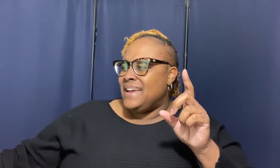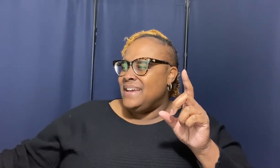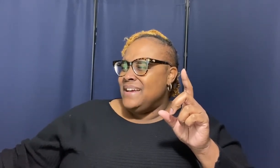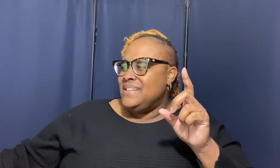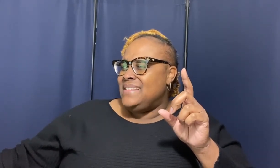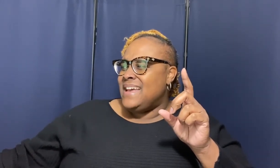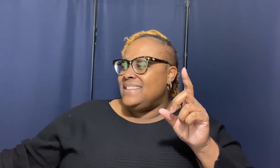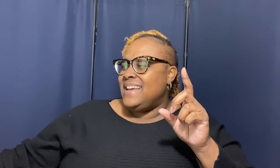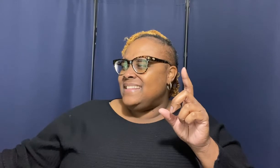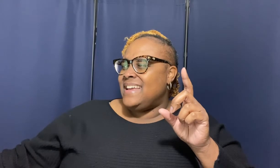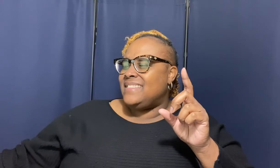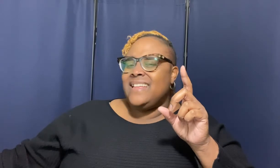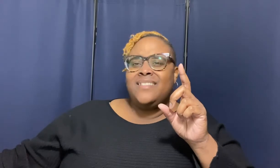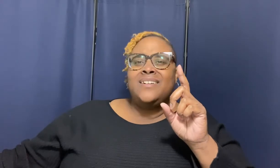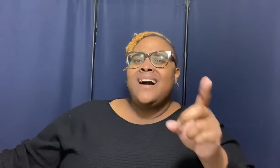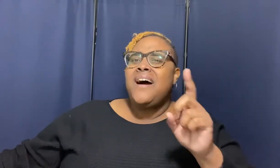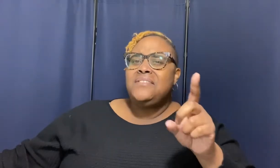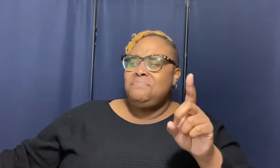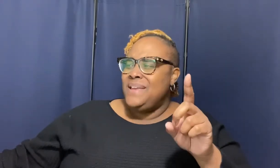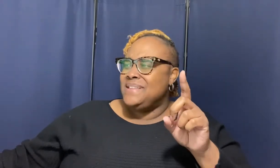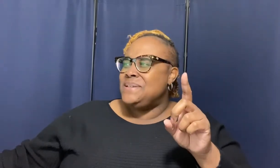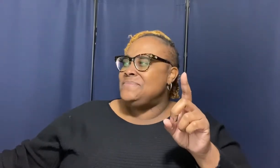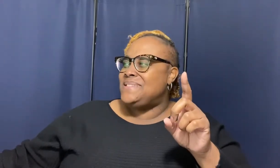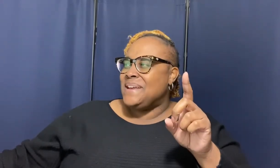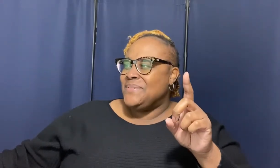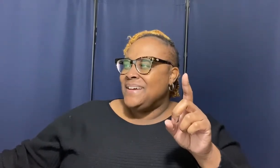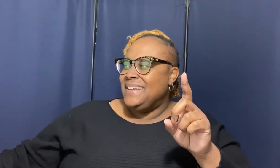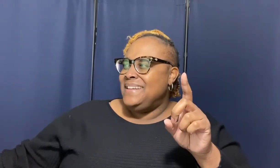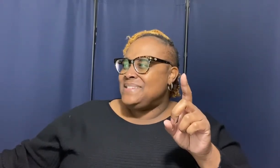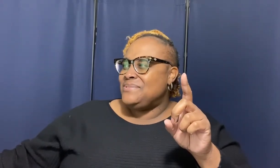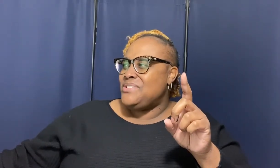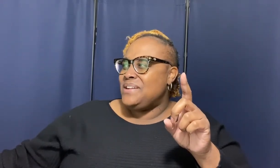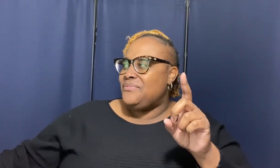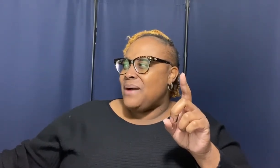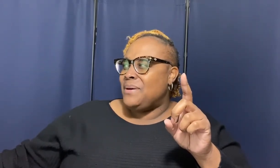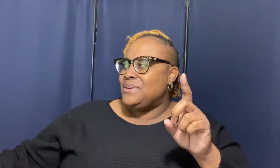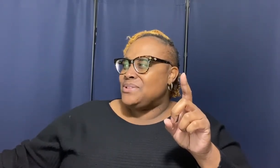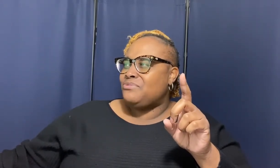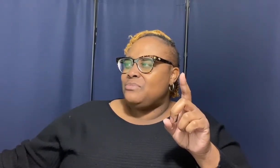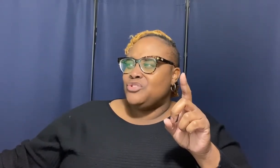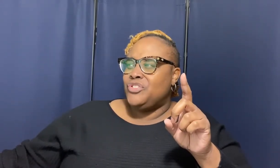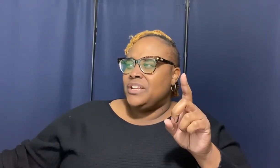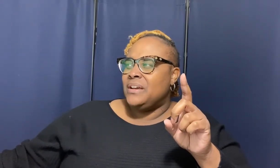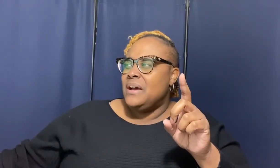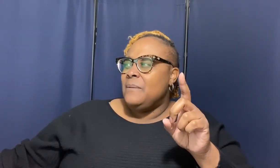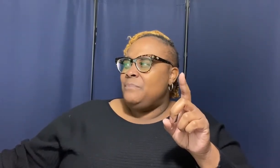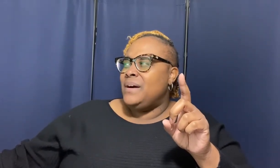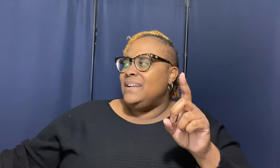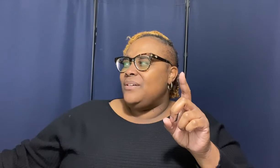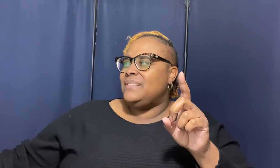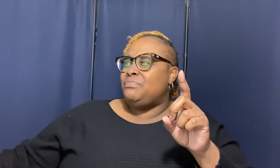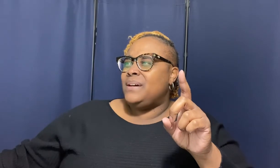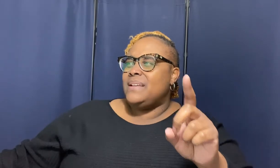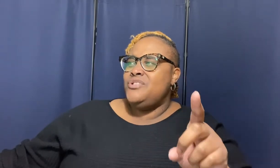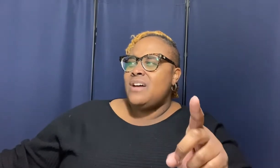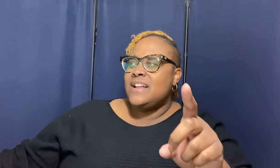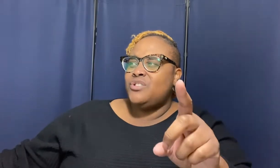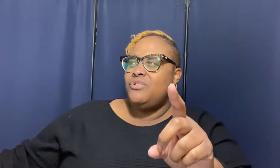that that that that the god of peace himself listen i'm trying to find my other scripture for you but but you know i told you